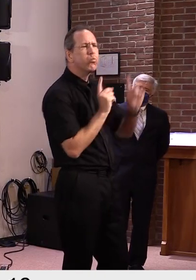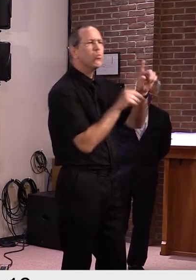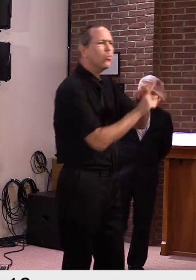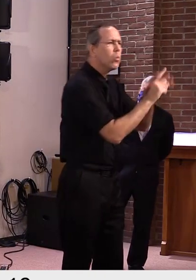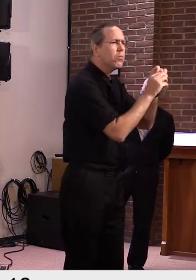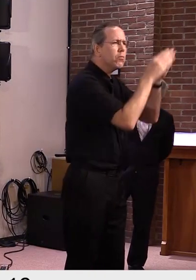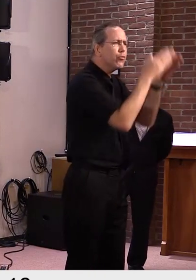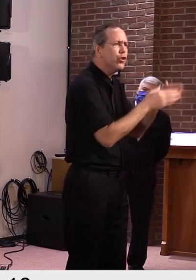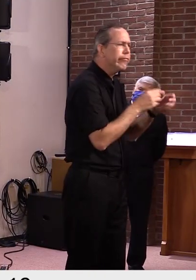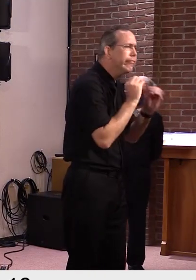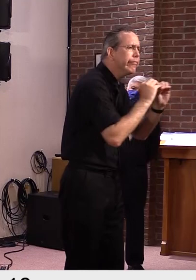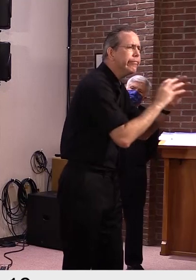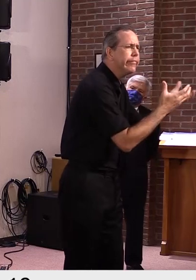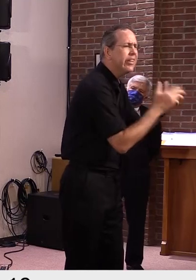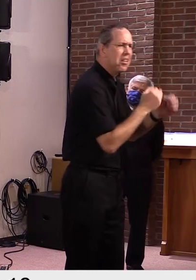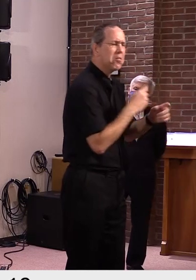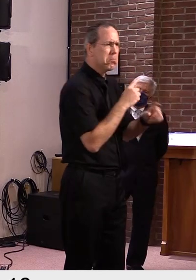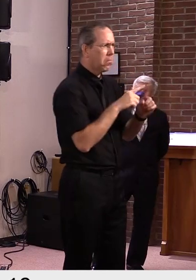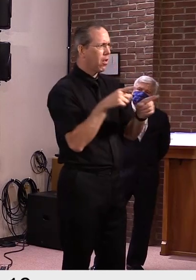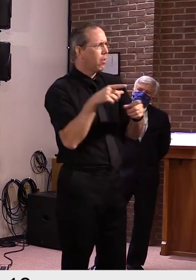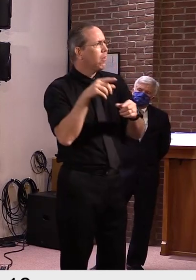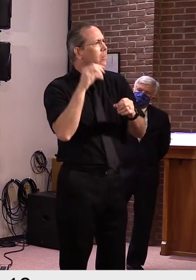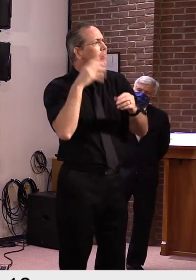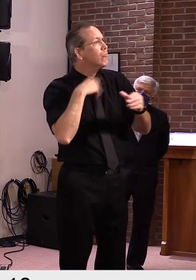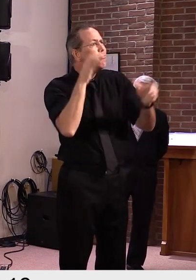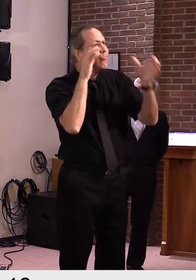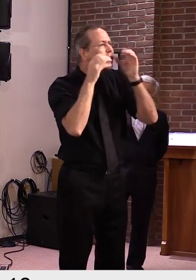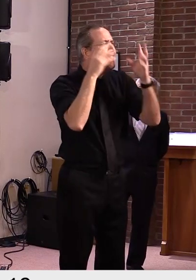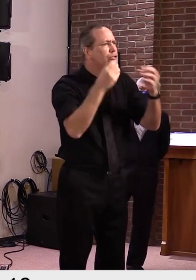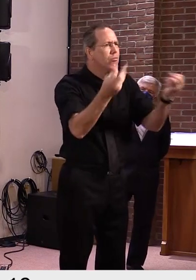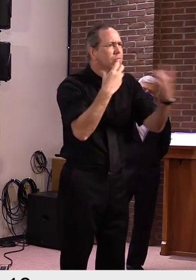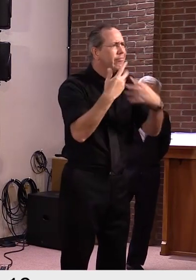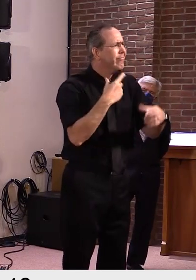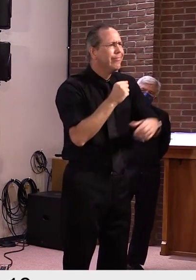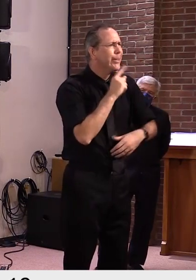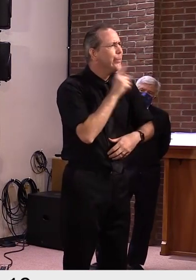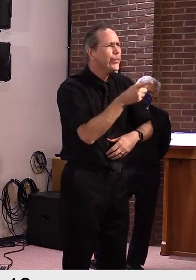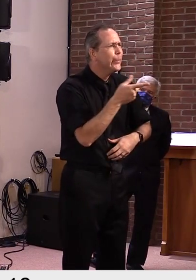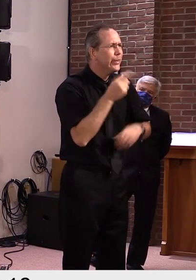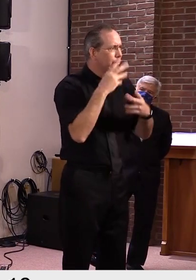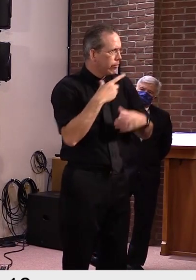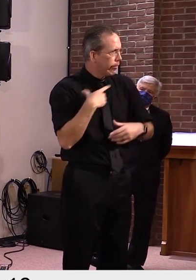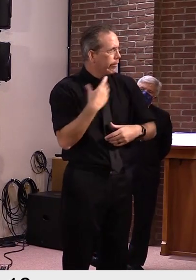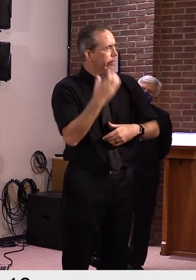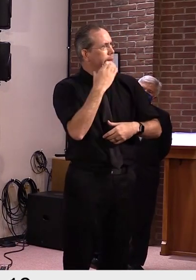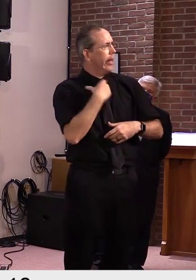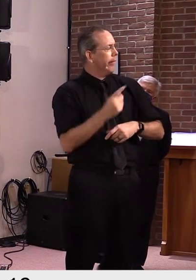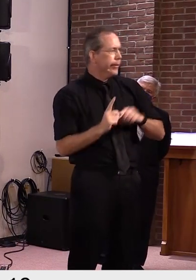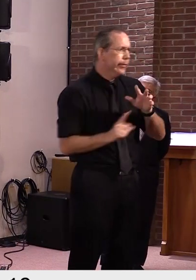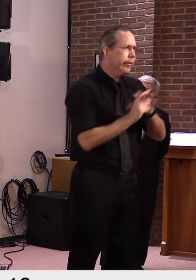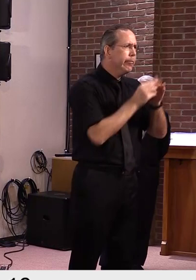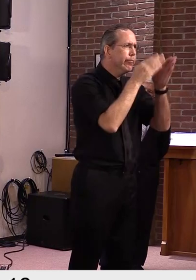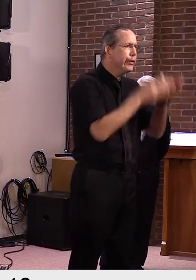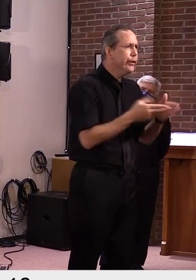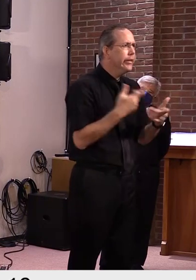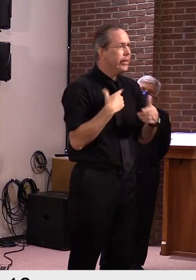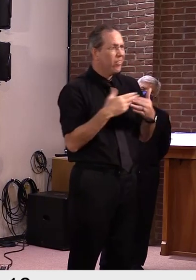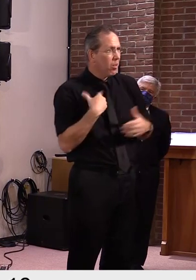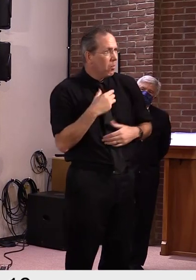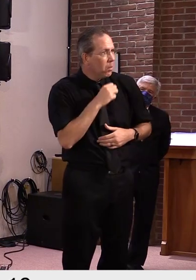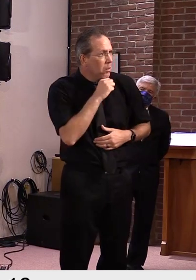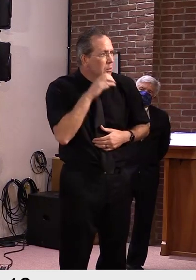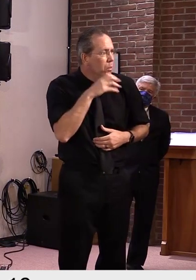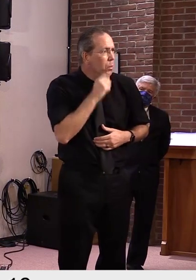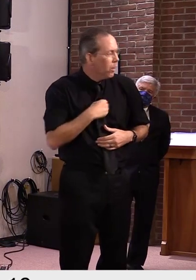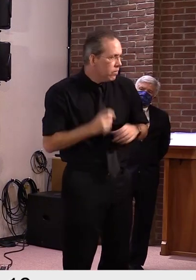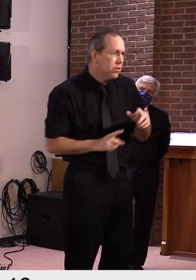risks, uh, in your, either in your household or yourself, uh, that you would be able to work with the, uh, school, school district, uh, to, to make sure you work that